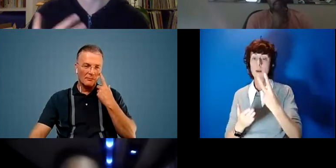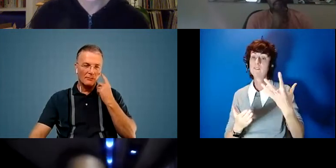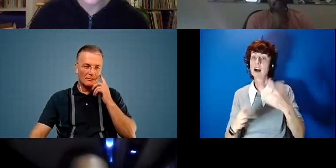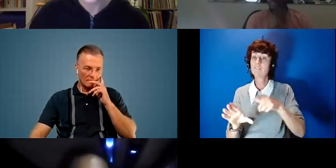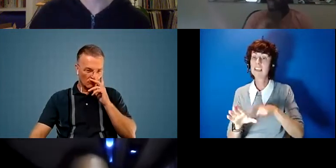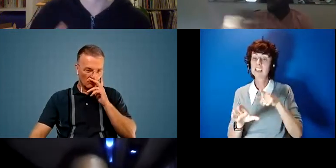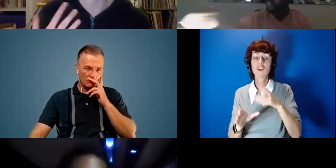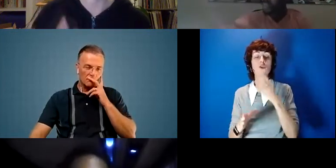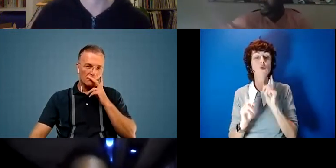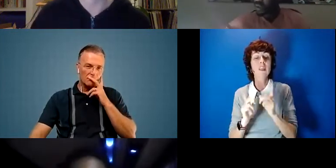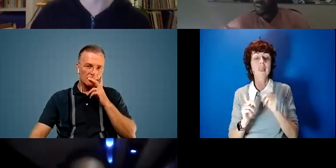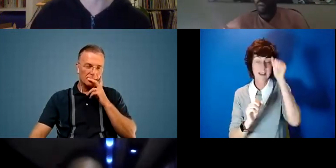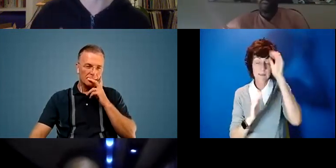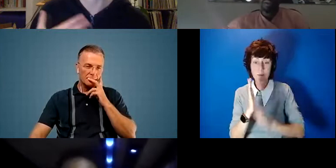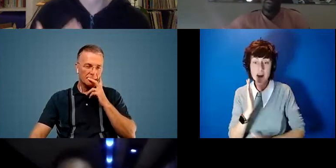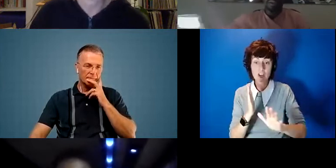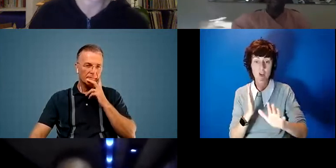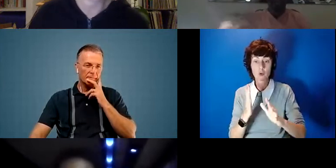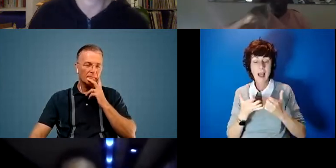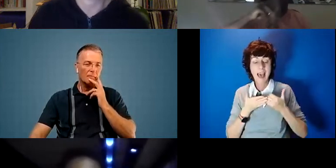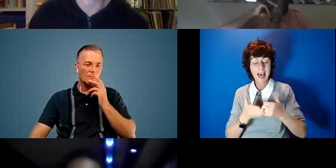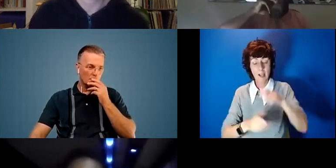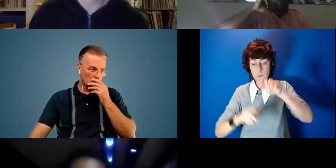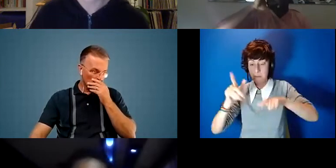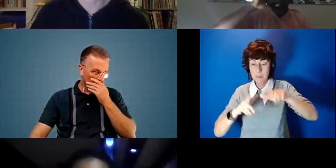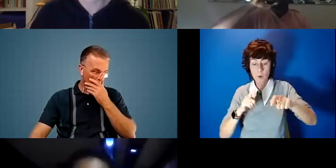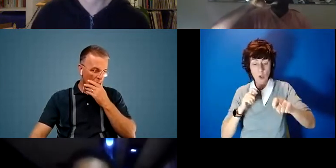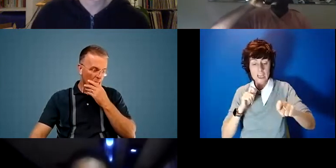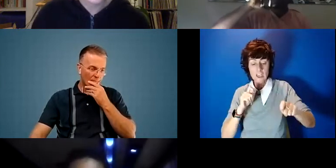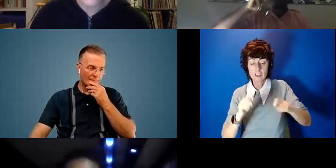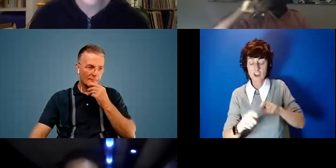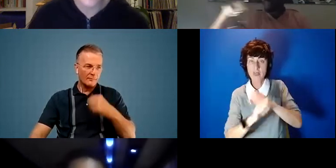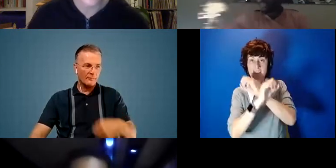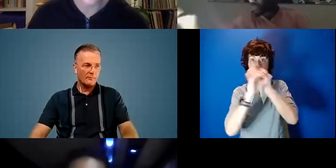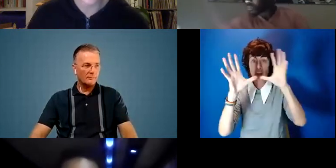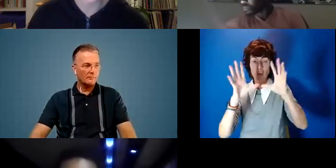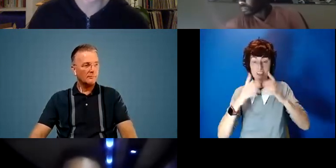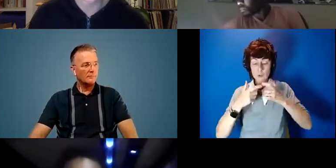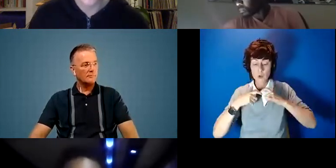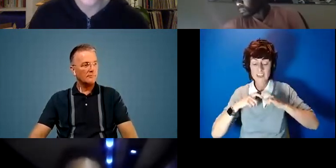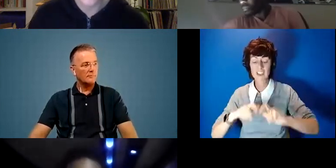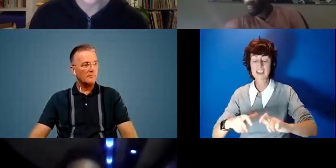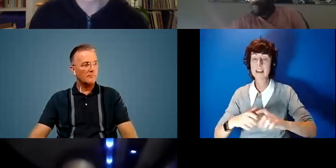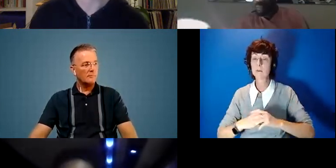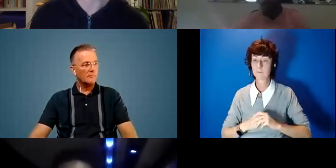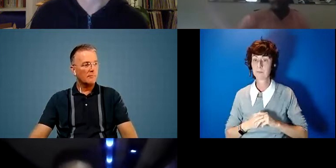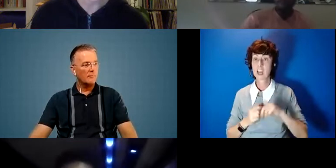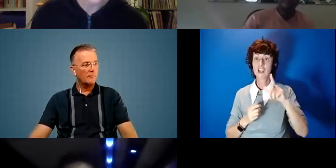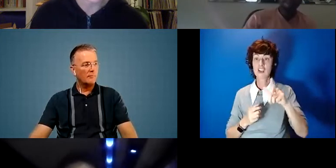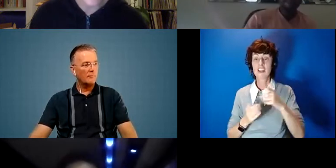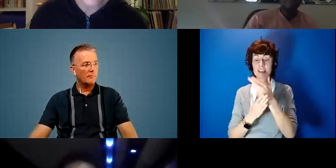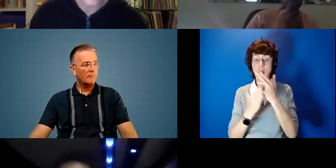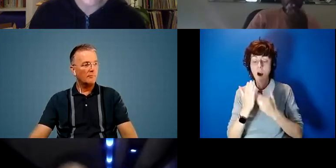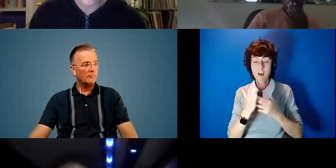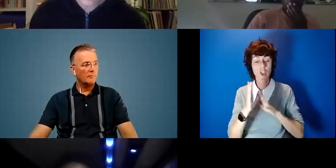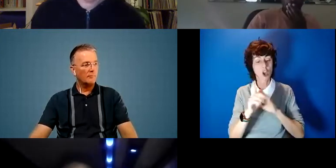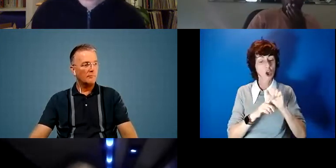turn their visions into reality as sustainably as possible uh as green champion for arts organization culture western she's produced a number